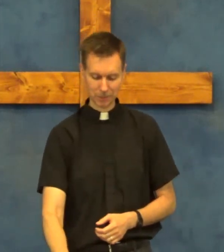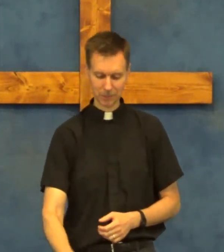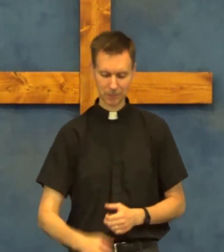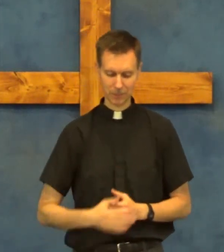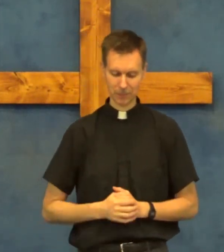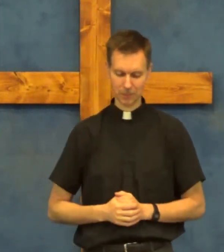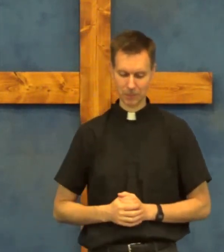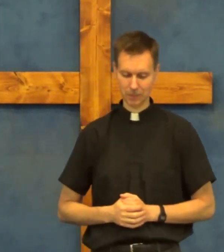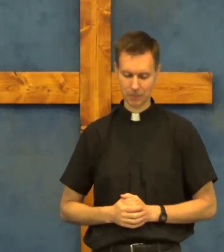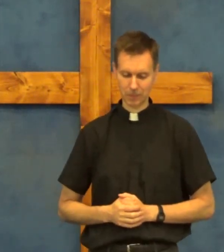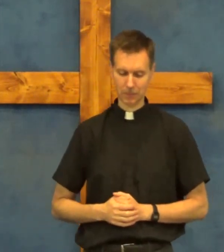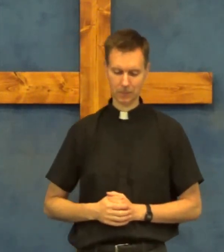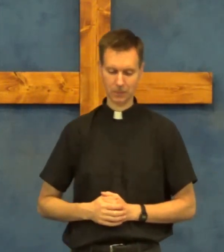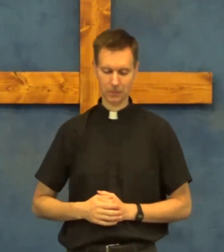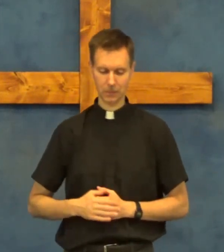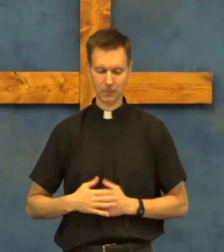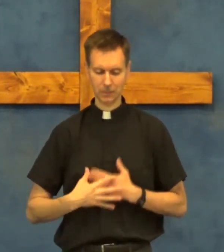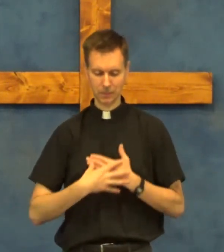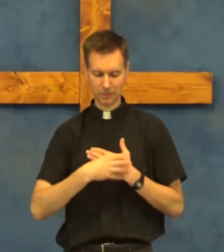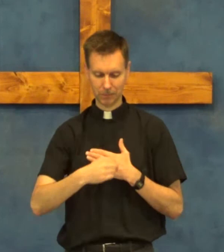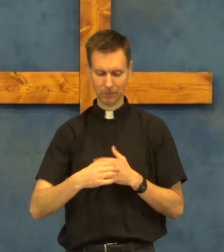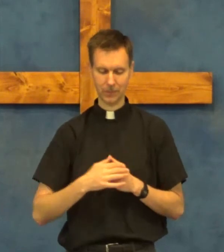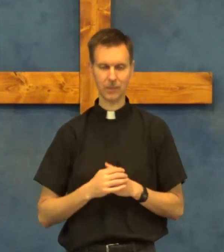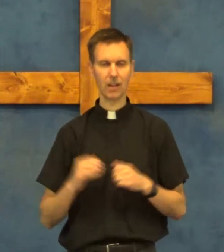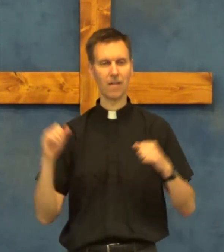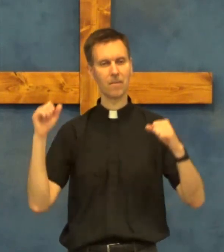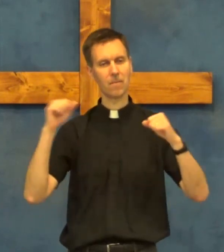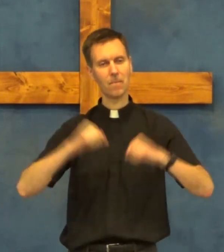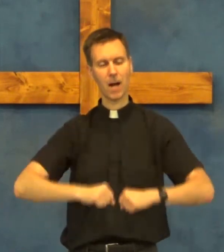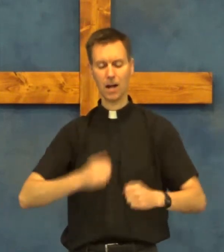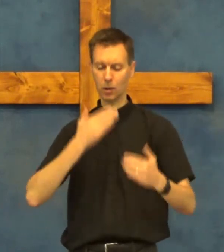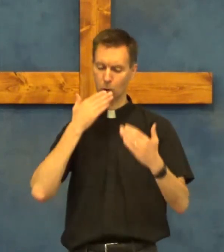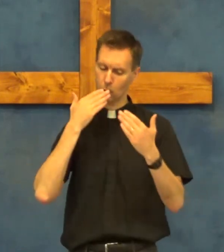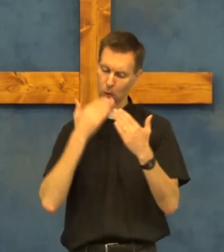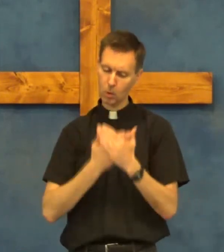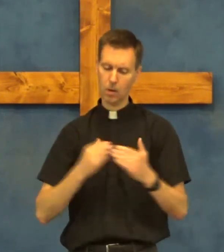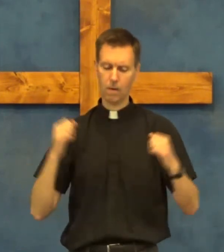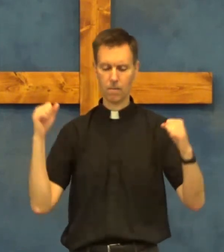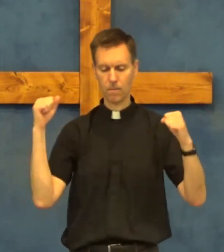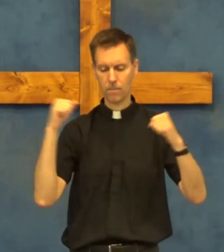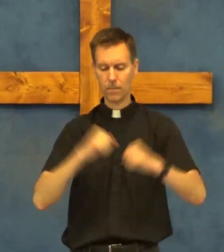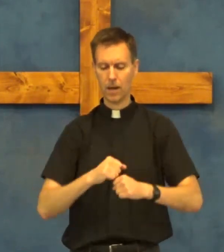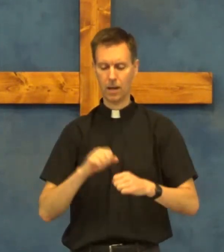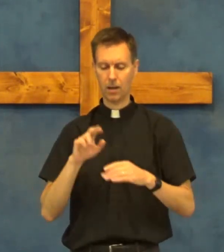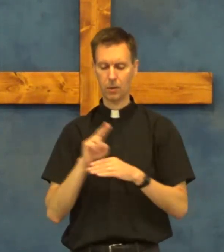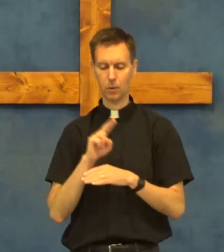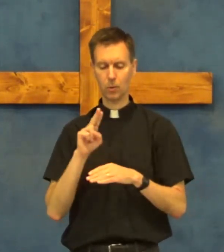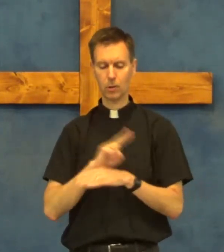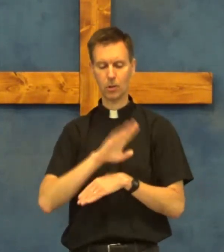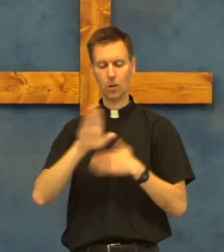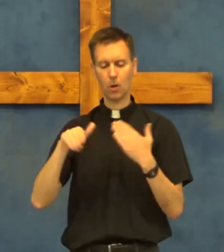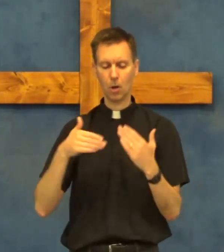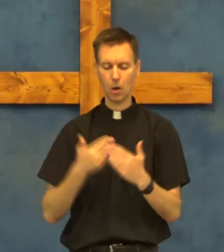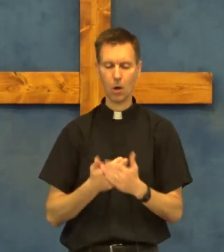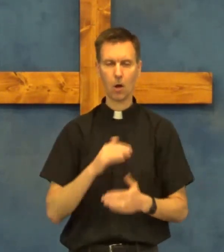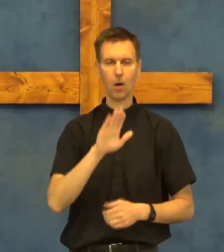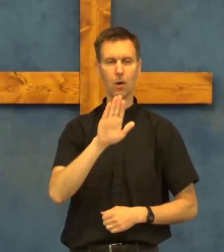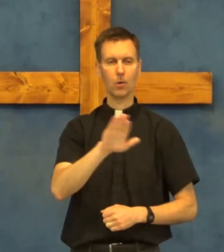fight the good fight with all your might Christ is